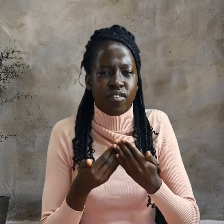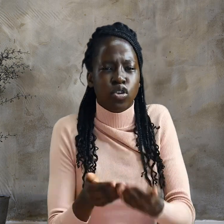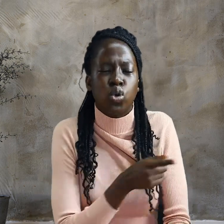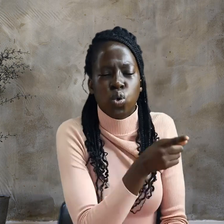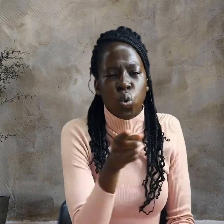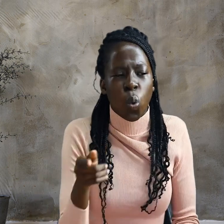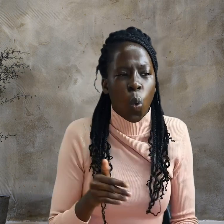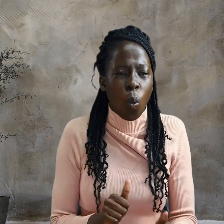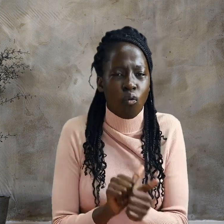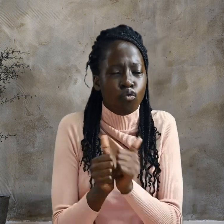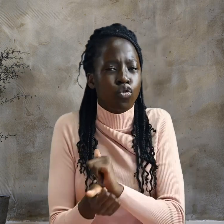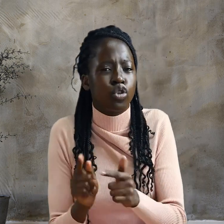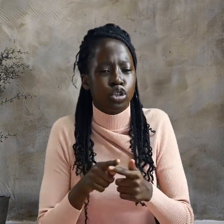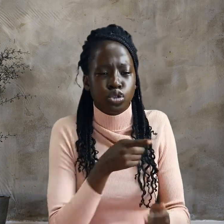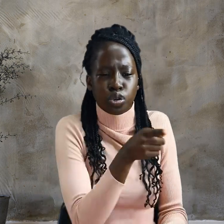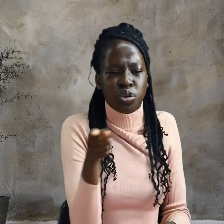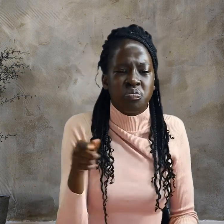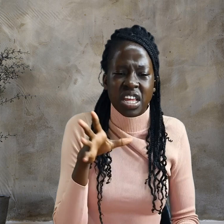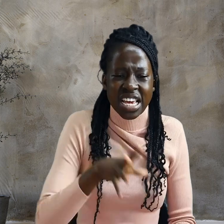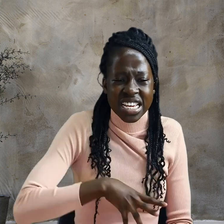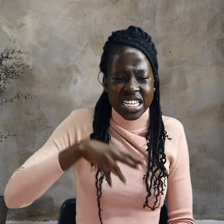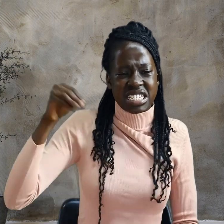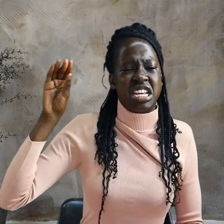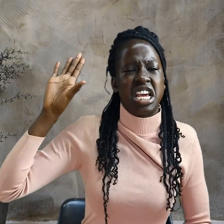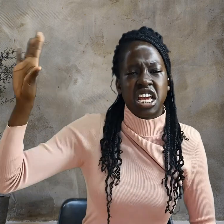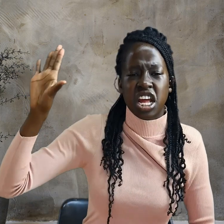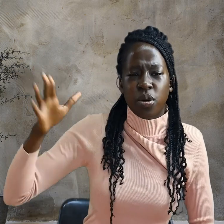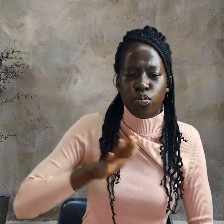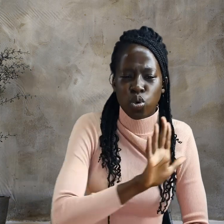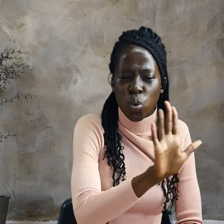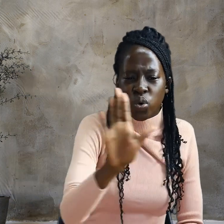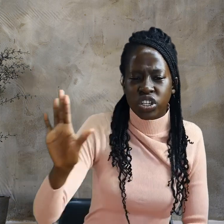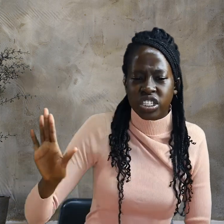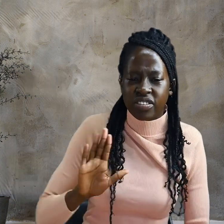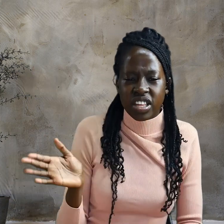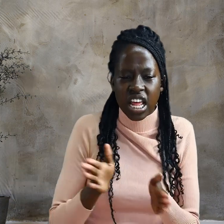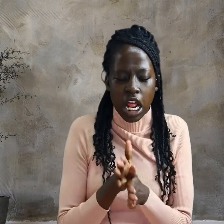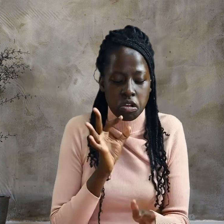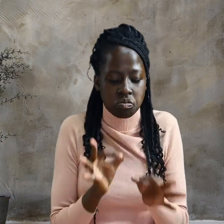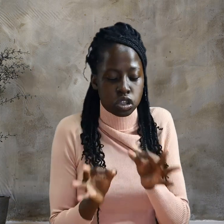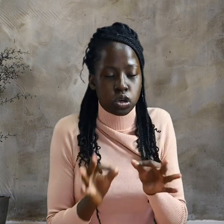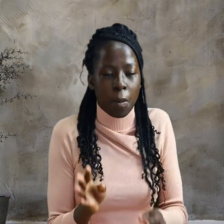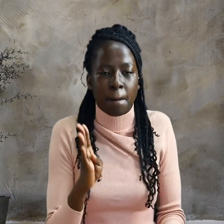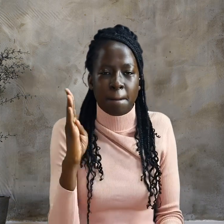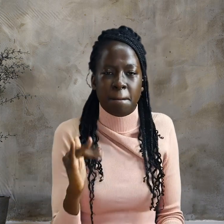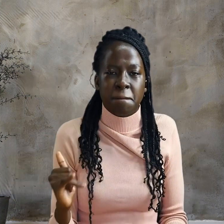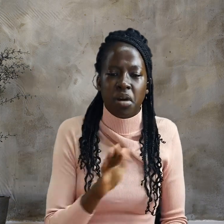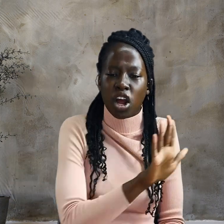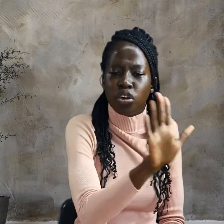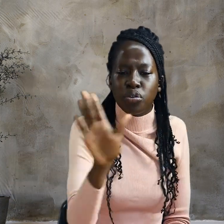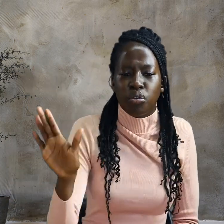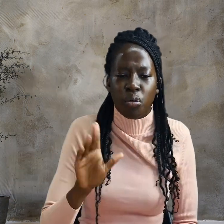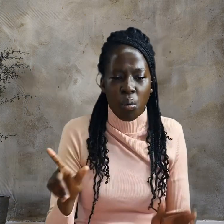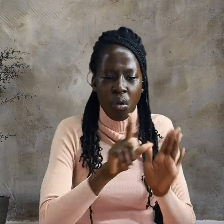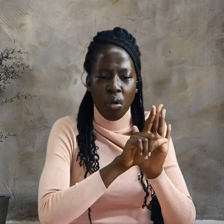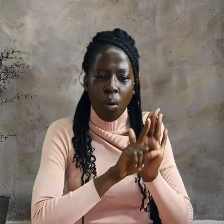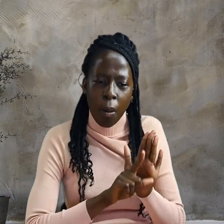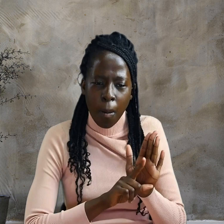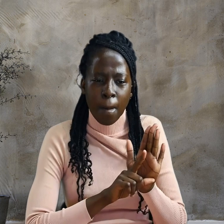take him yourselves and judge him by your own law. But we have no right to execute anyone,